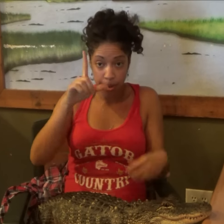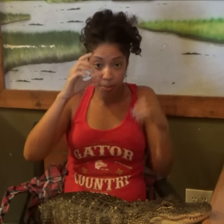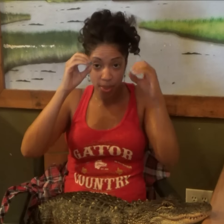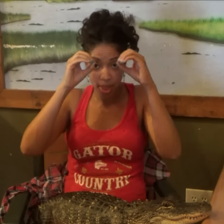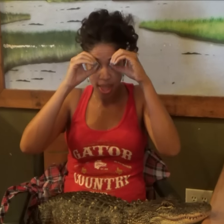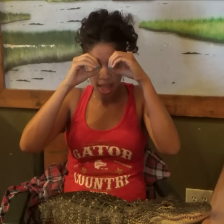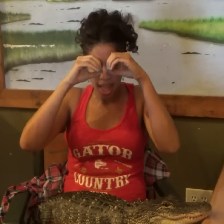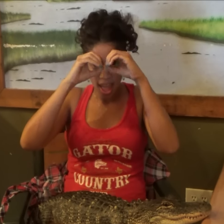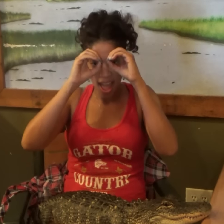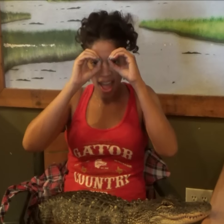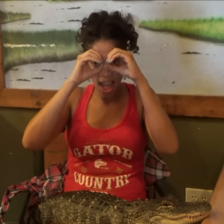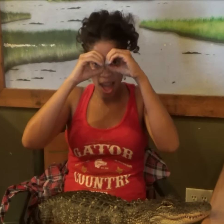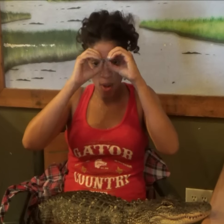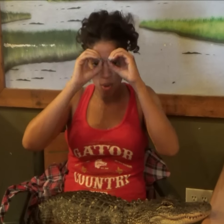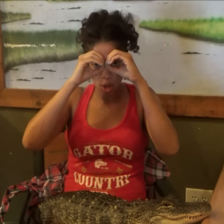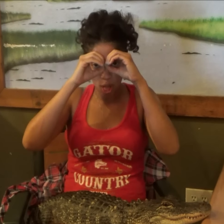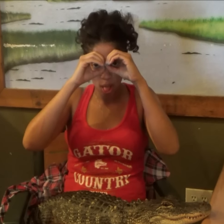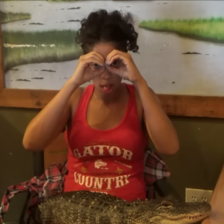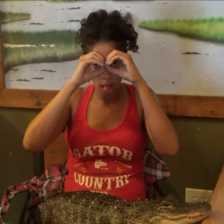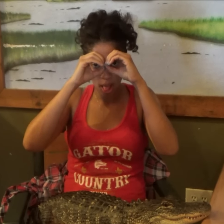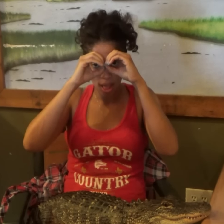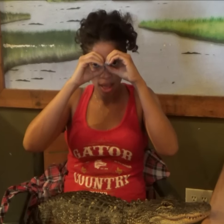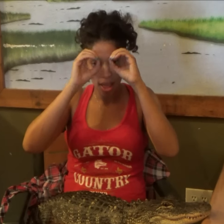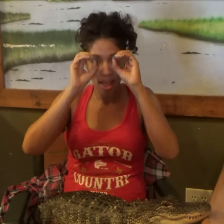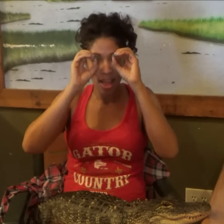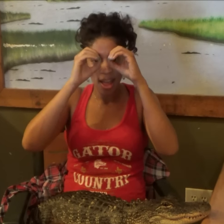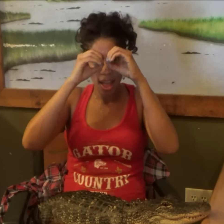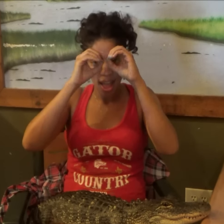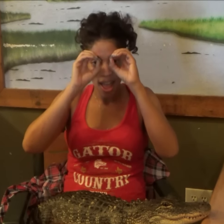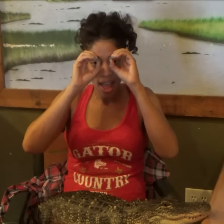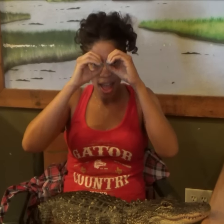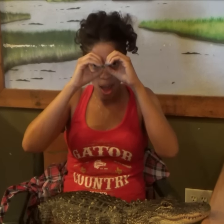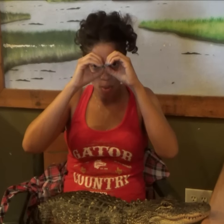Owl, owl, owl.